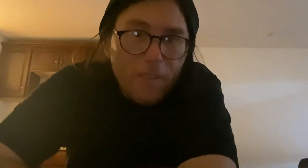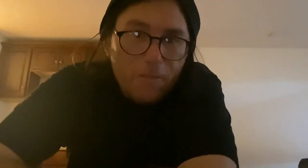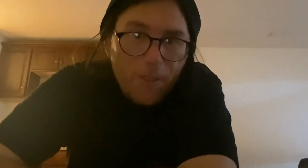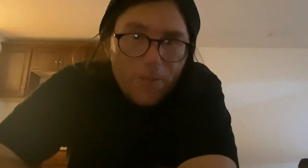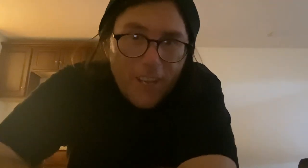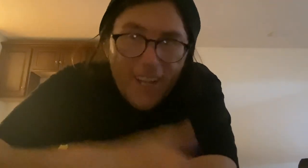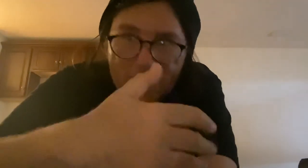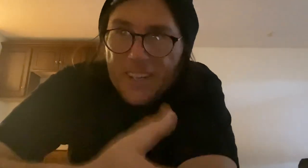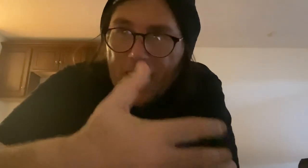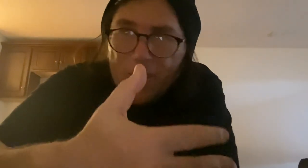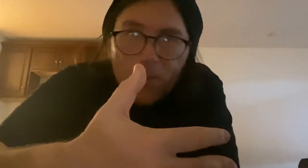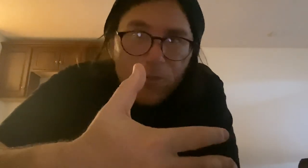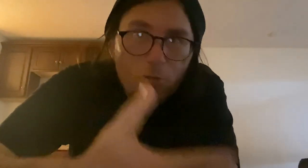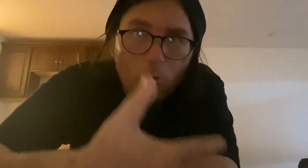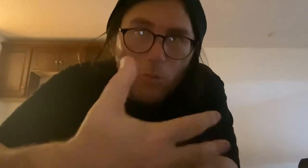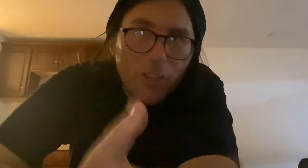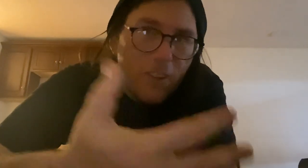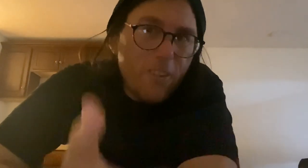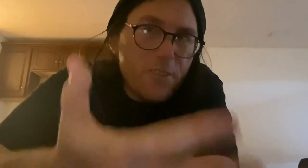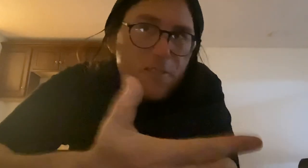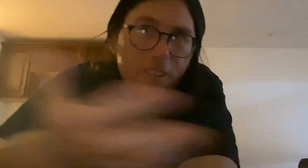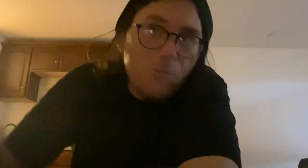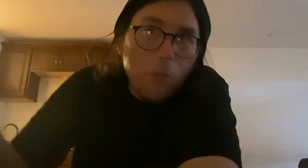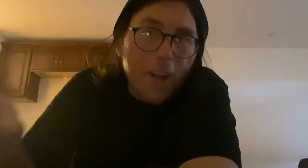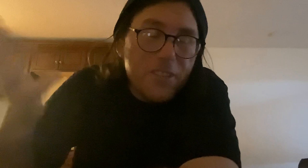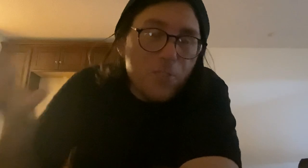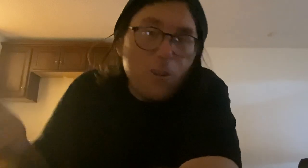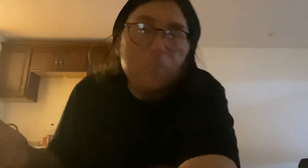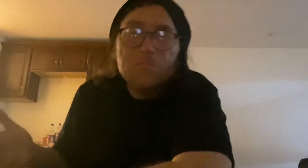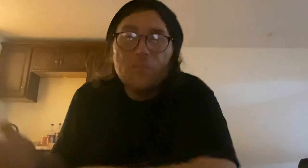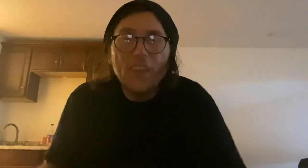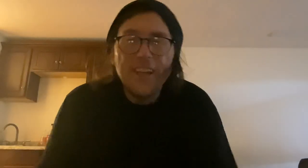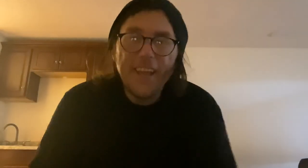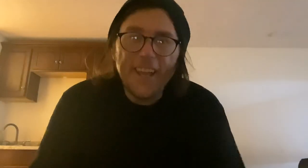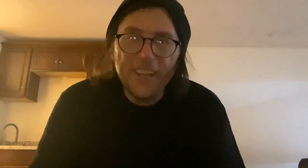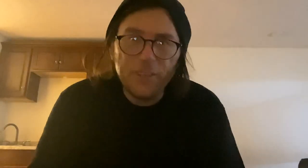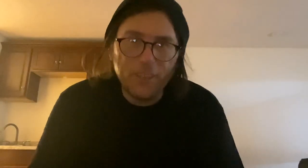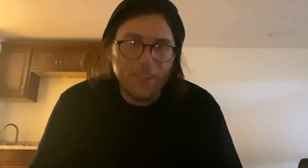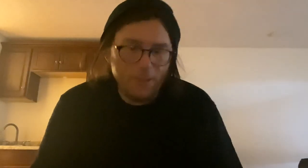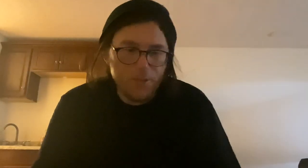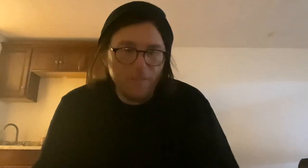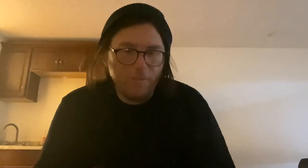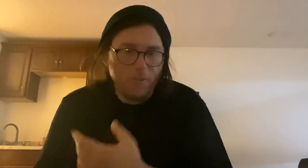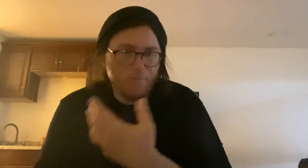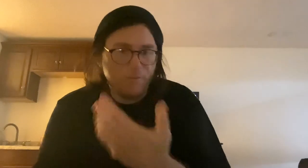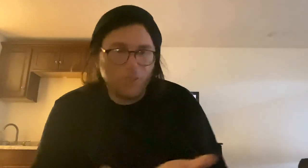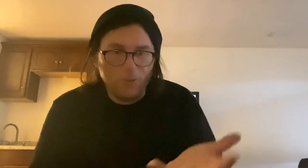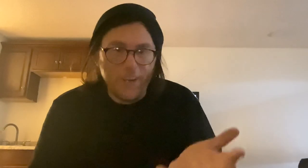of using it as another tool within the artist's toolbox, that's the word. And you can use it for creating